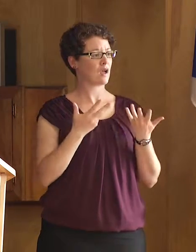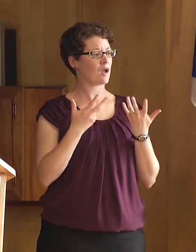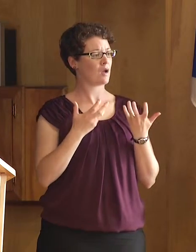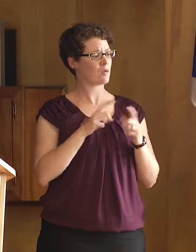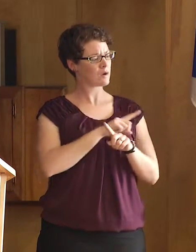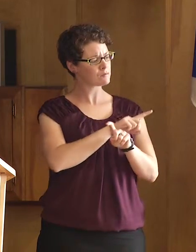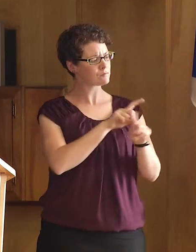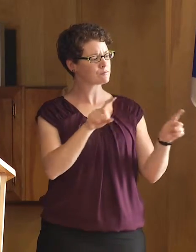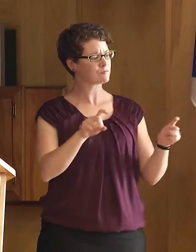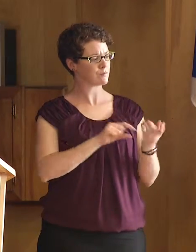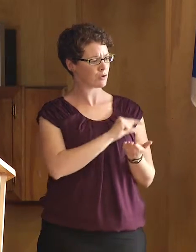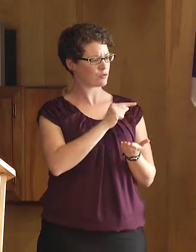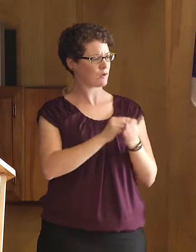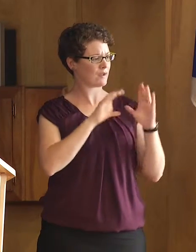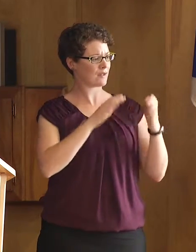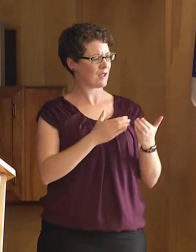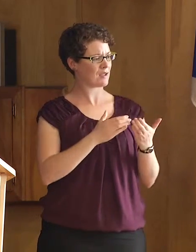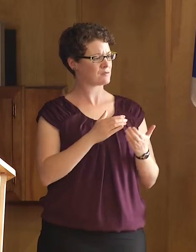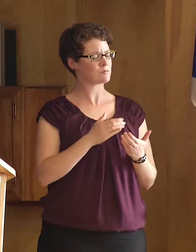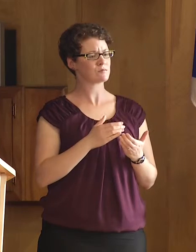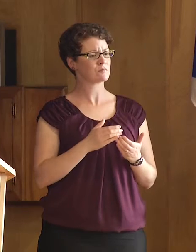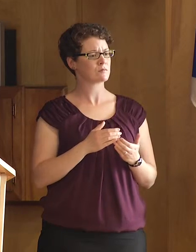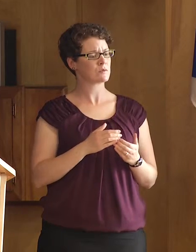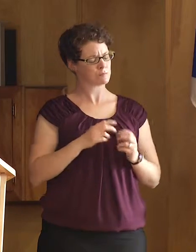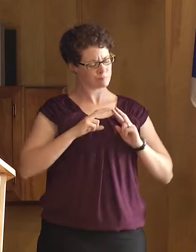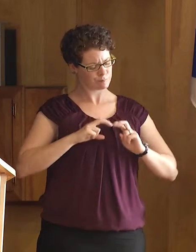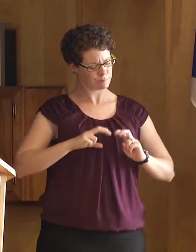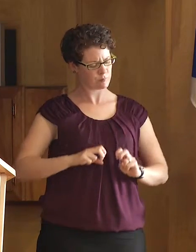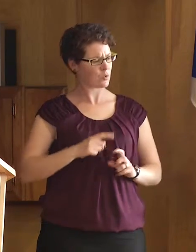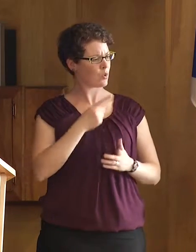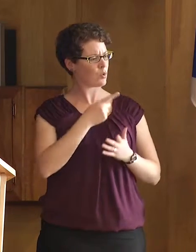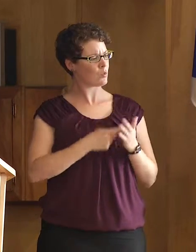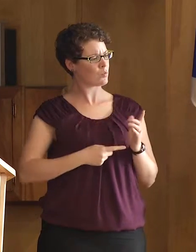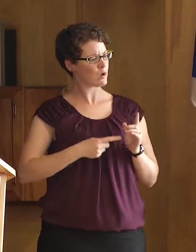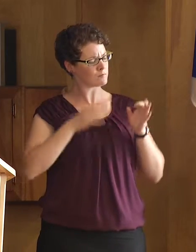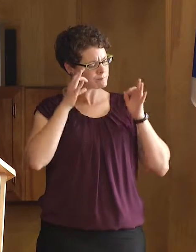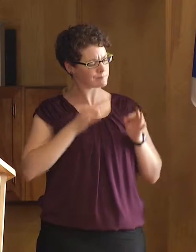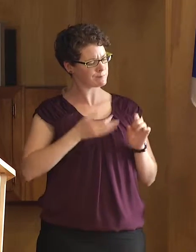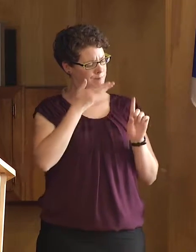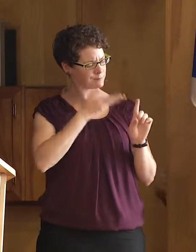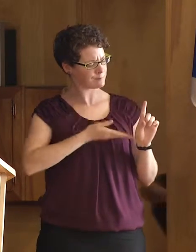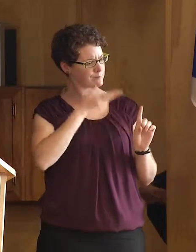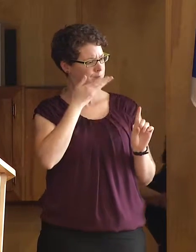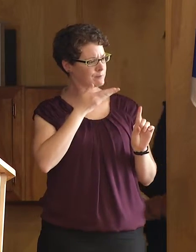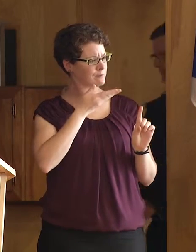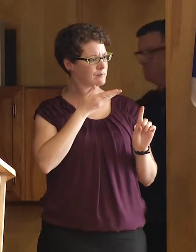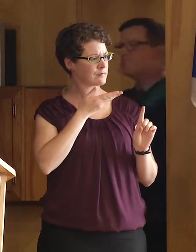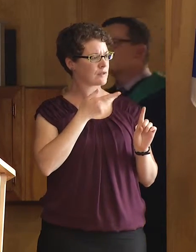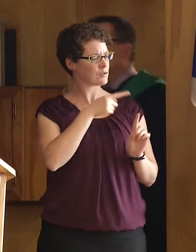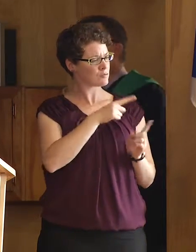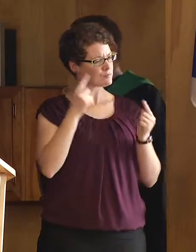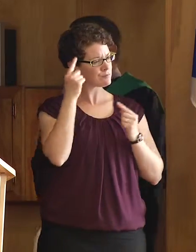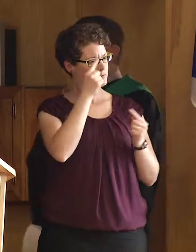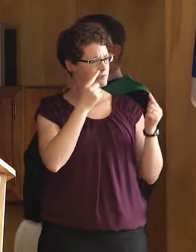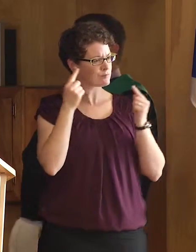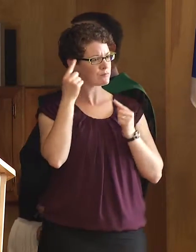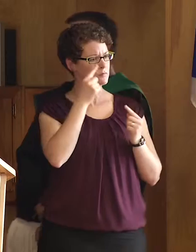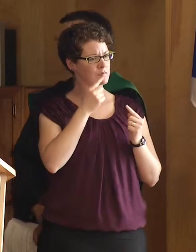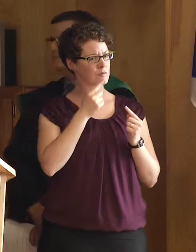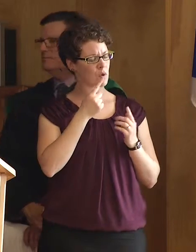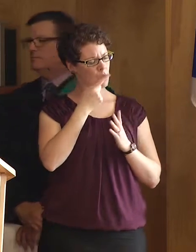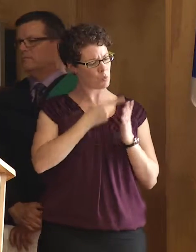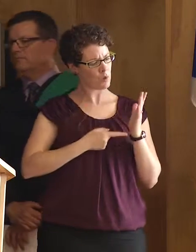graduates a question. What defines you? Now take a moment and really think about that. What